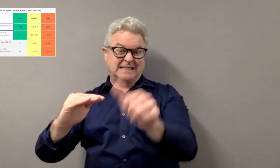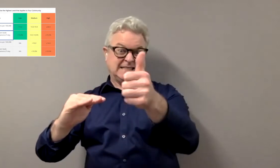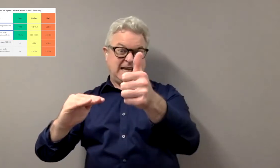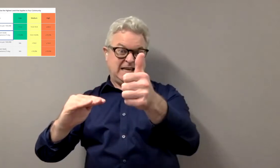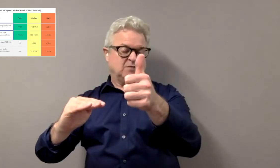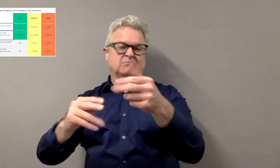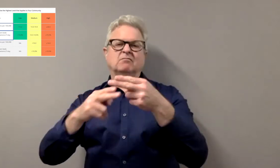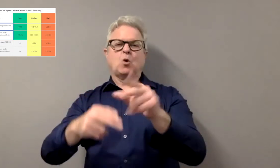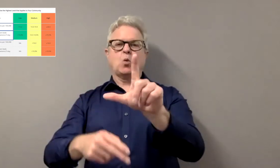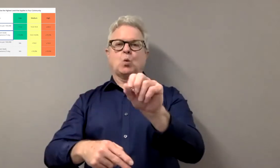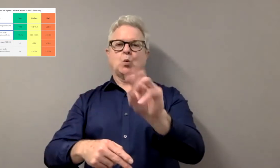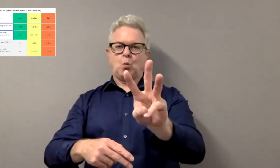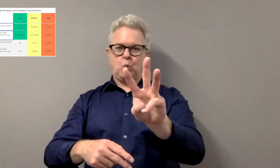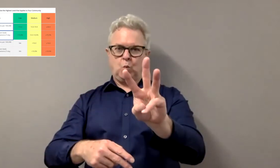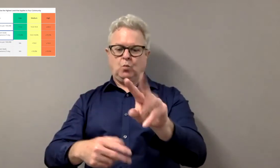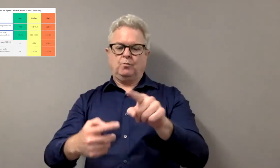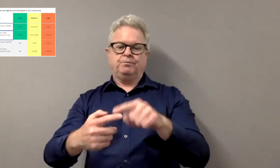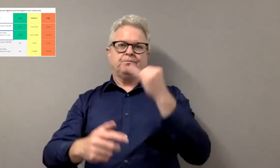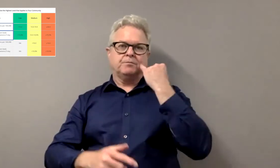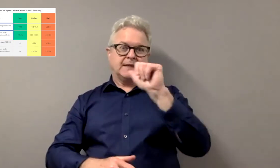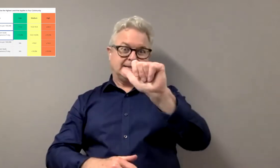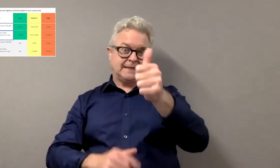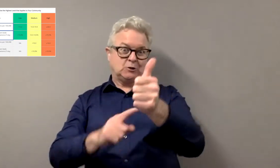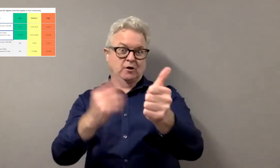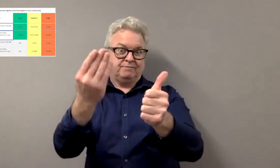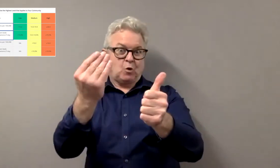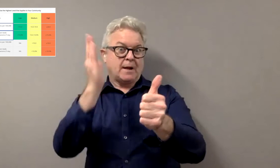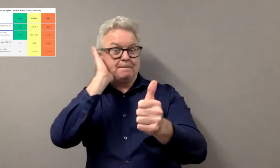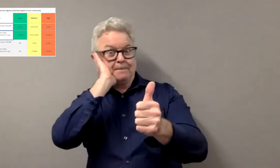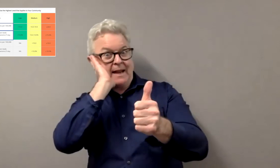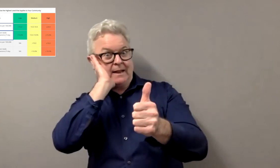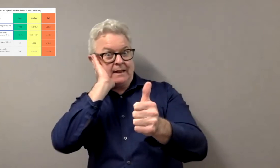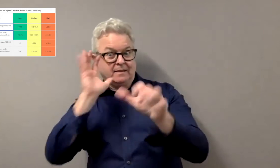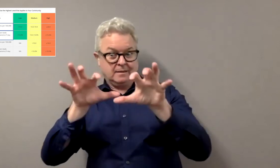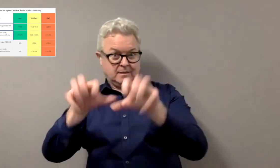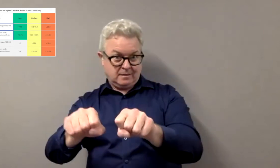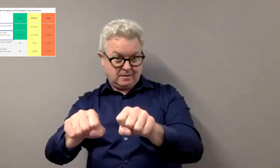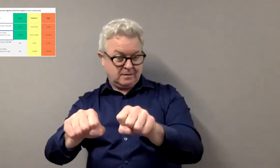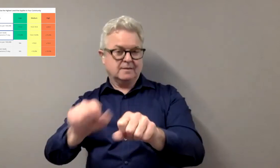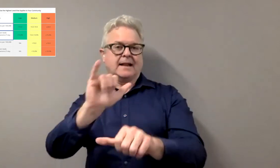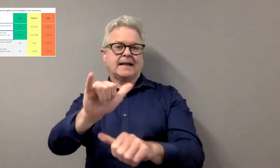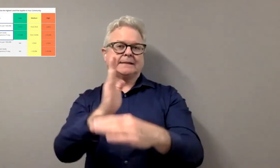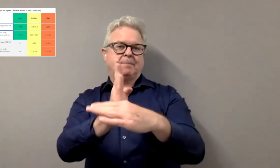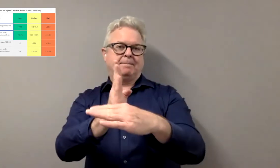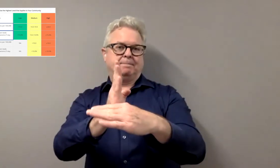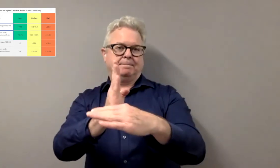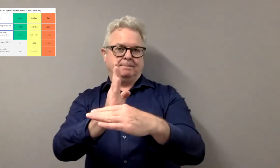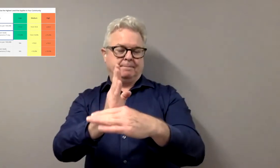three categories, for example, if it's less than 10, it's considered low. 10 to 14 bed occupancy is considered